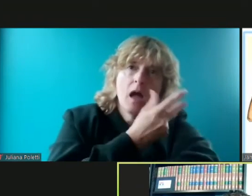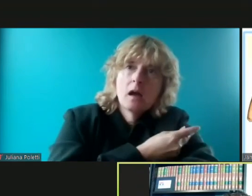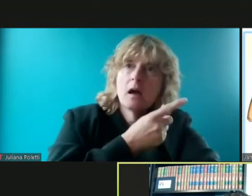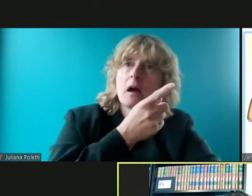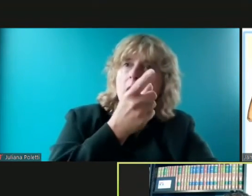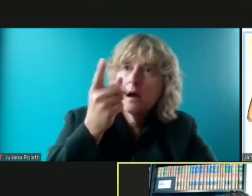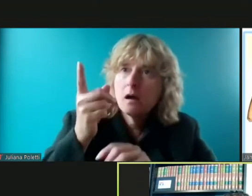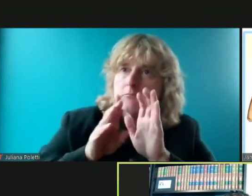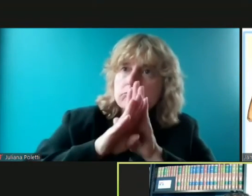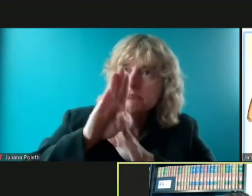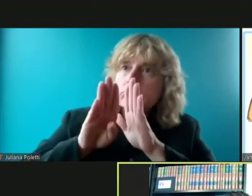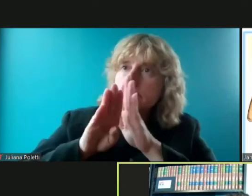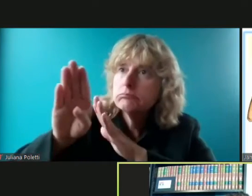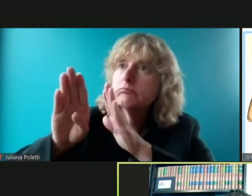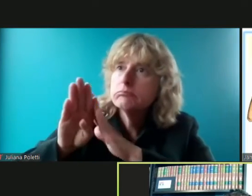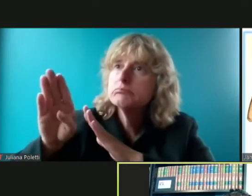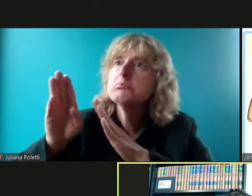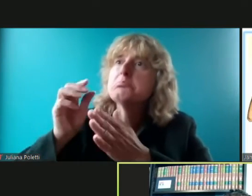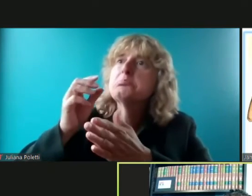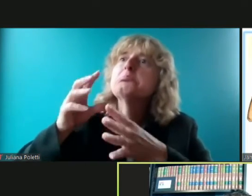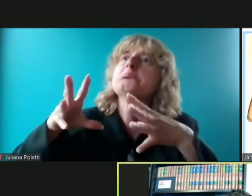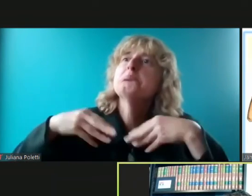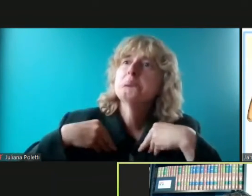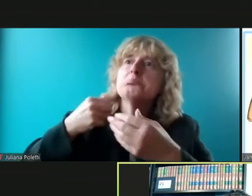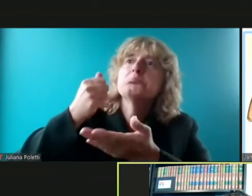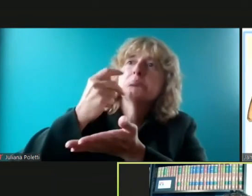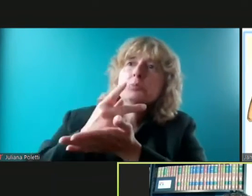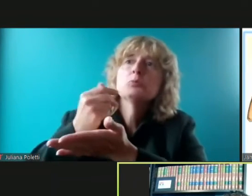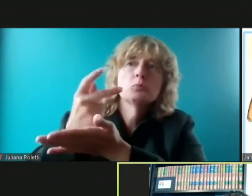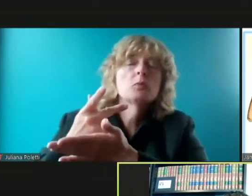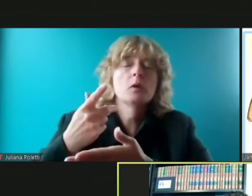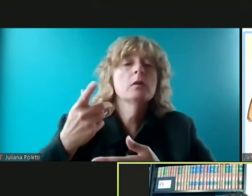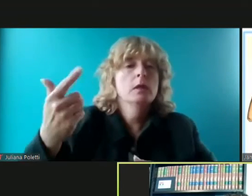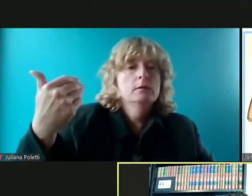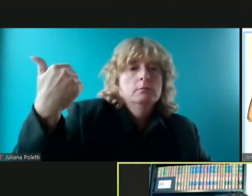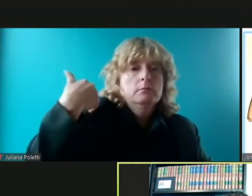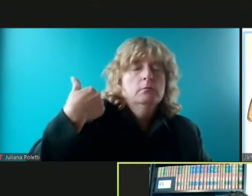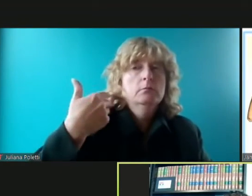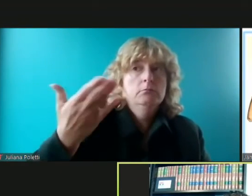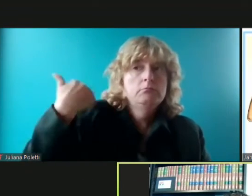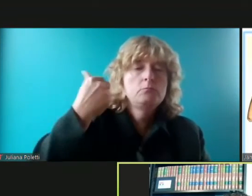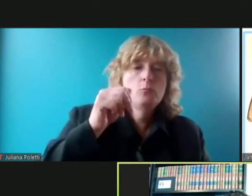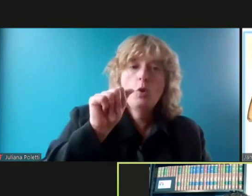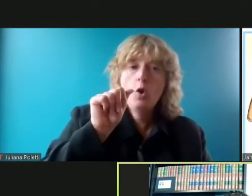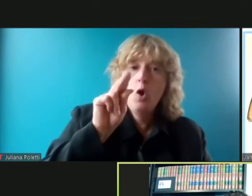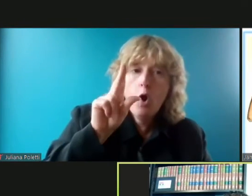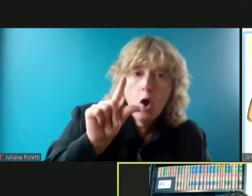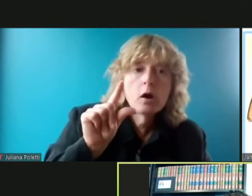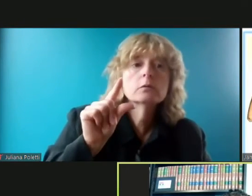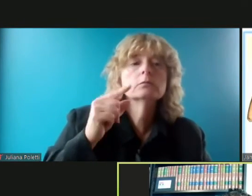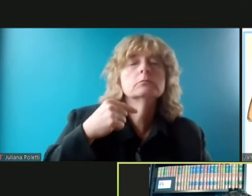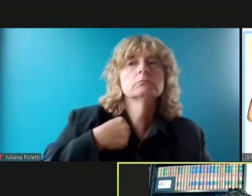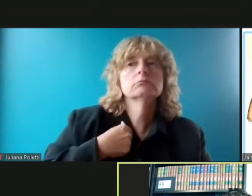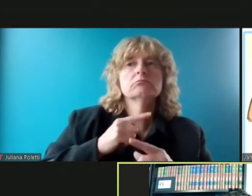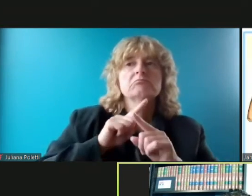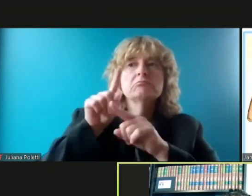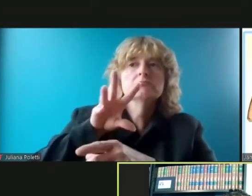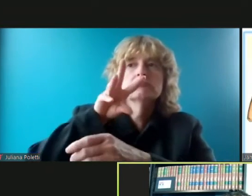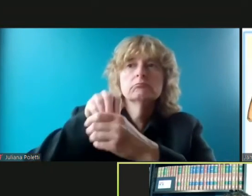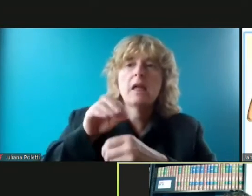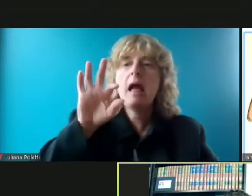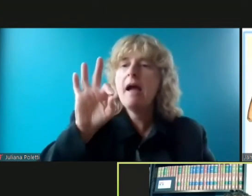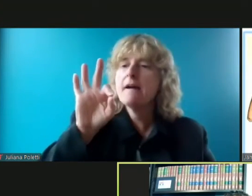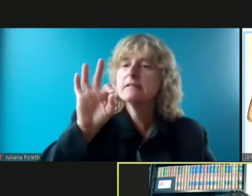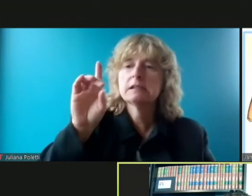um i was tapped back in august uh to be vetted for the fda uh advisory committee that